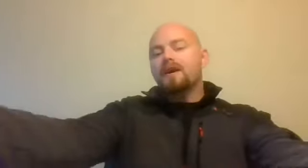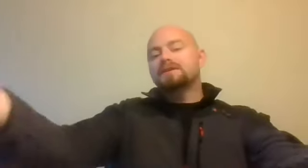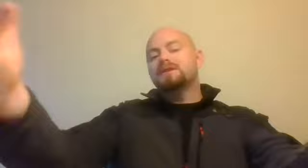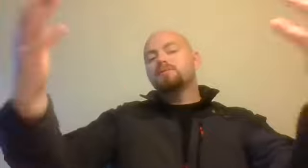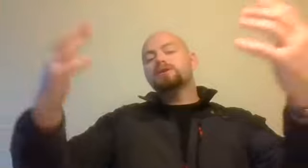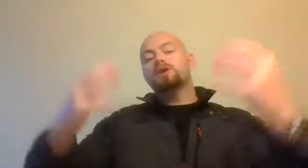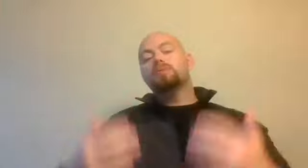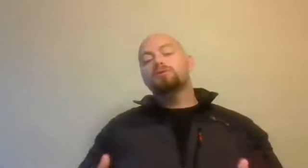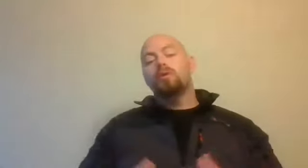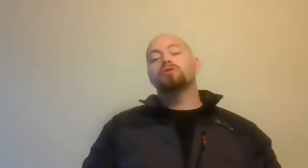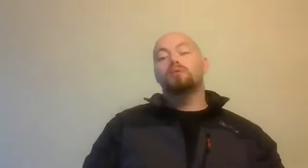violent situation coming towards you.